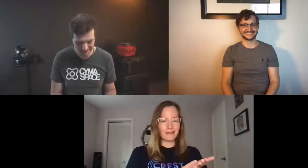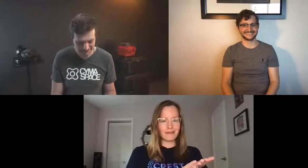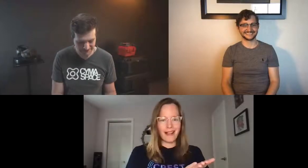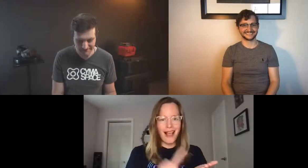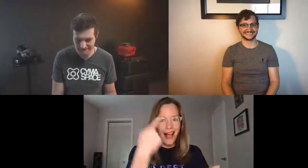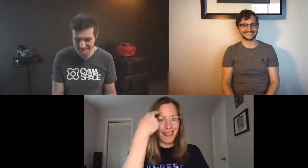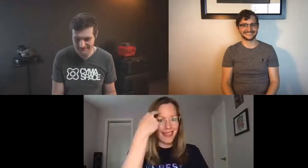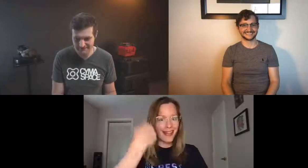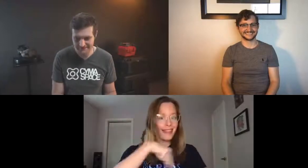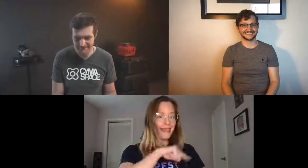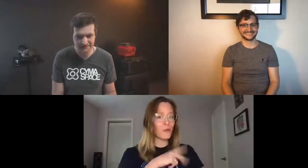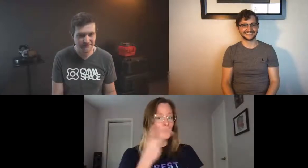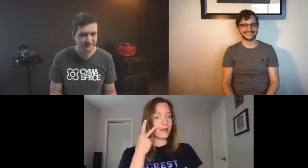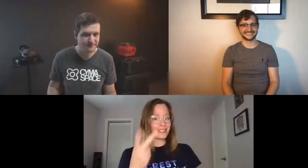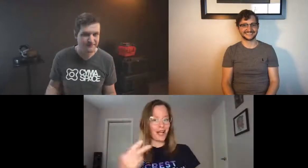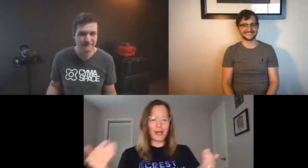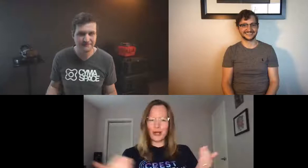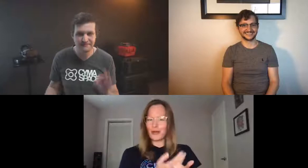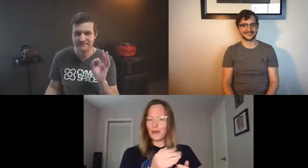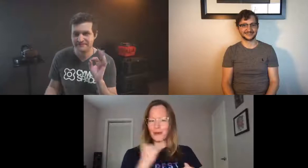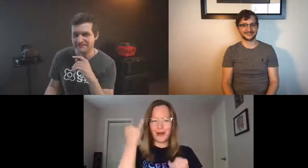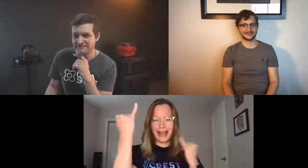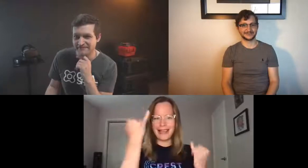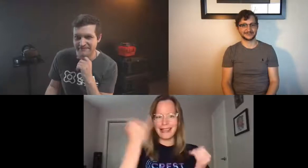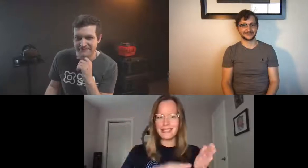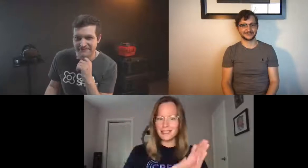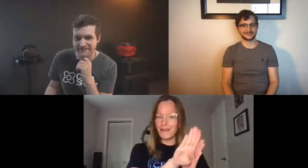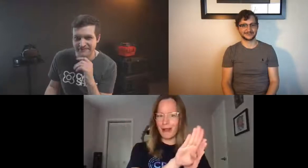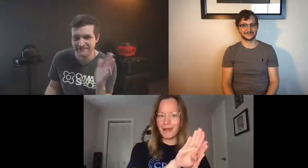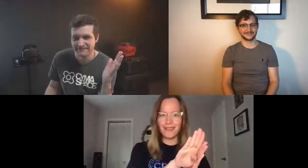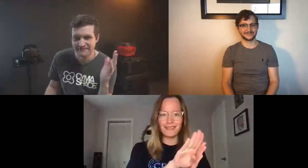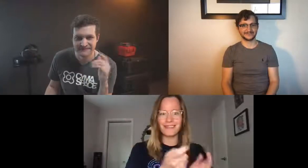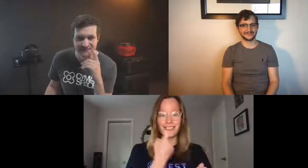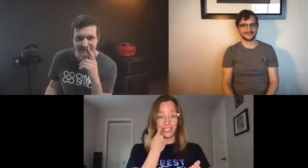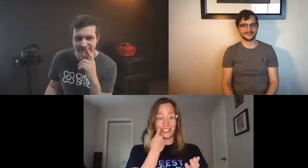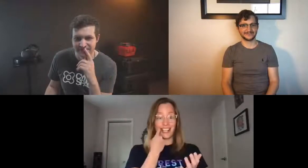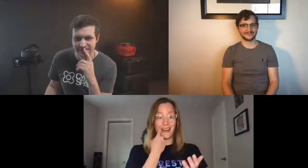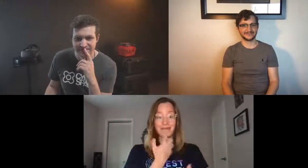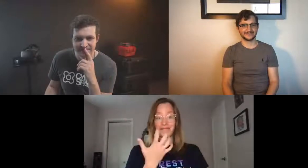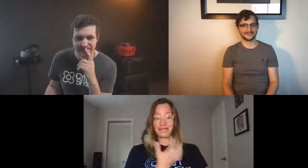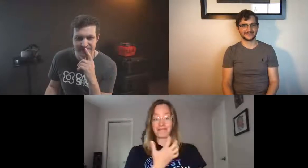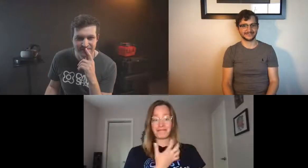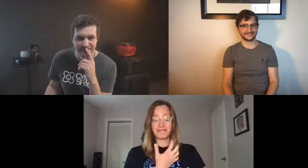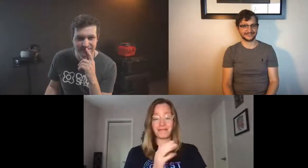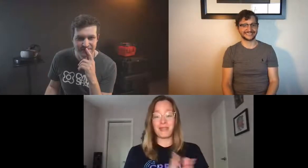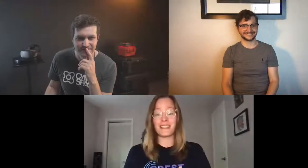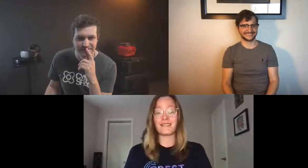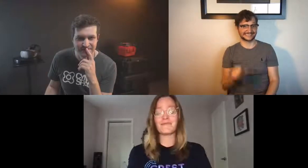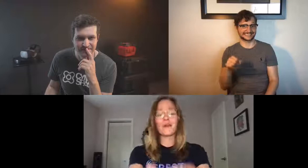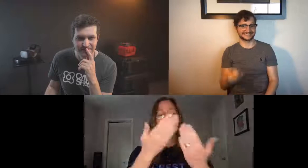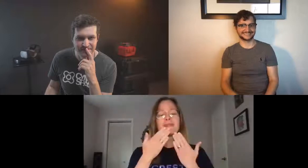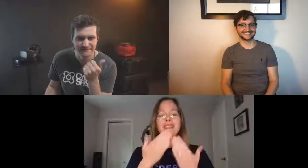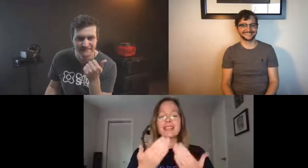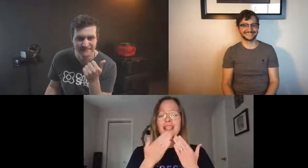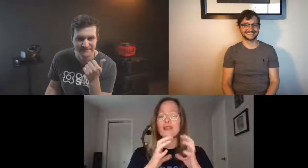you for what has been an amazing discussion i think we certainly see new ideas coming up